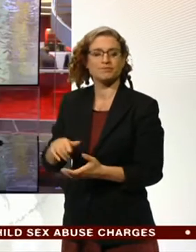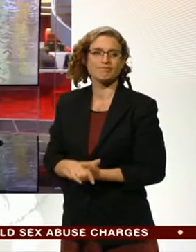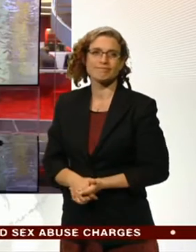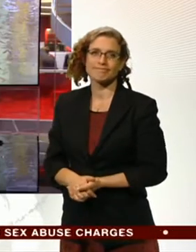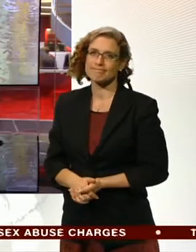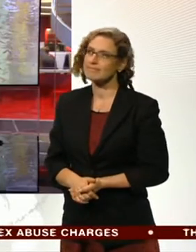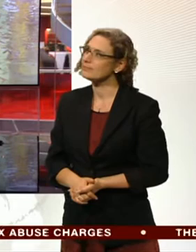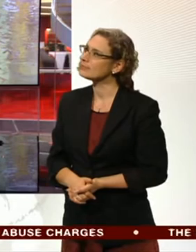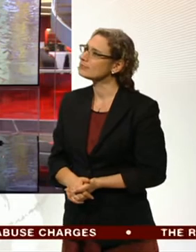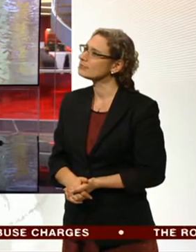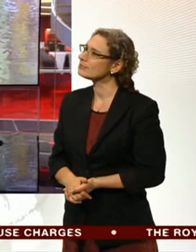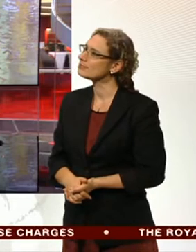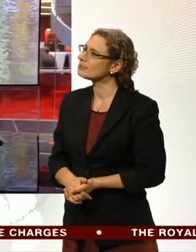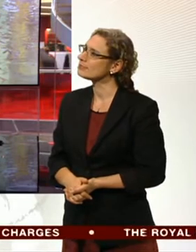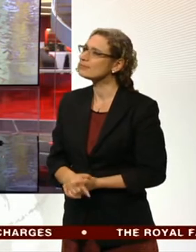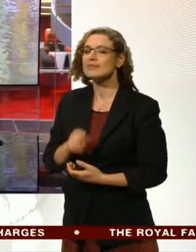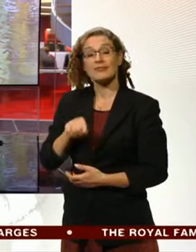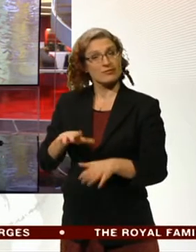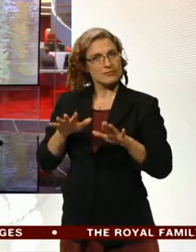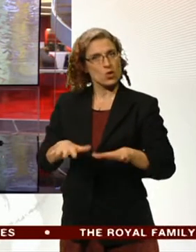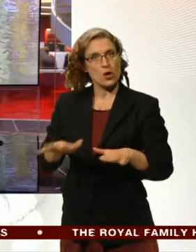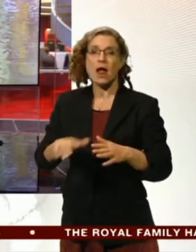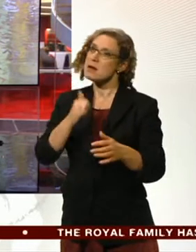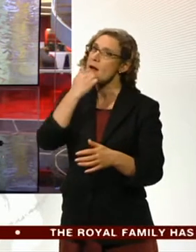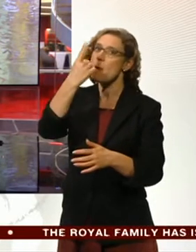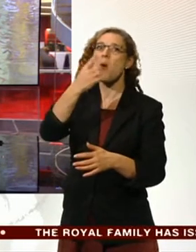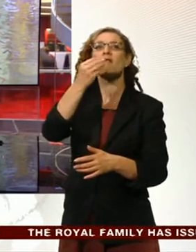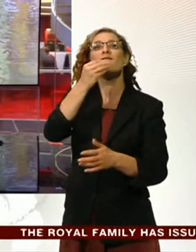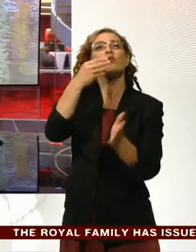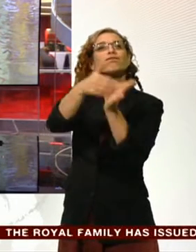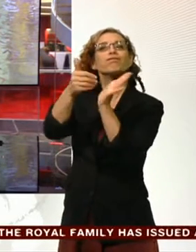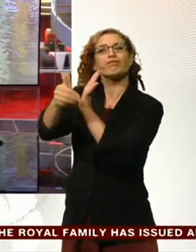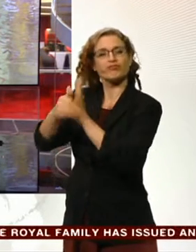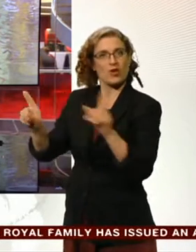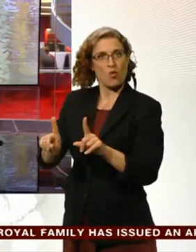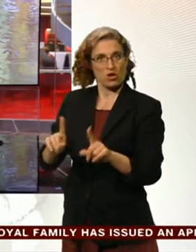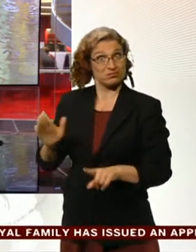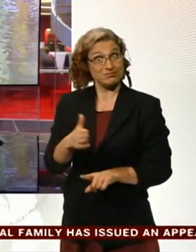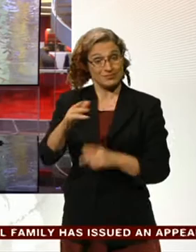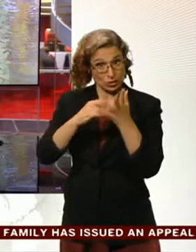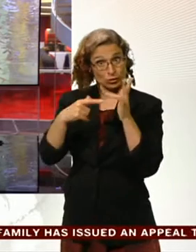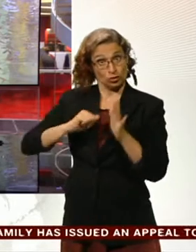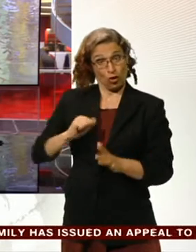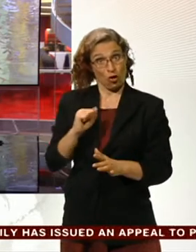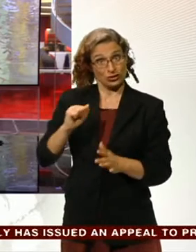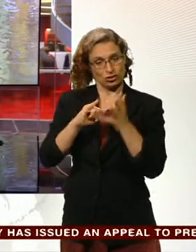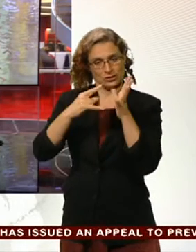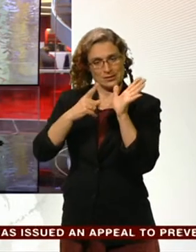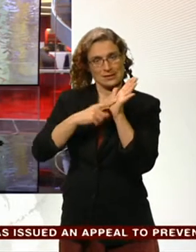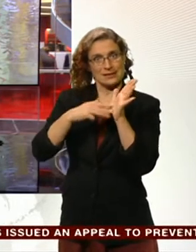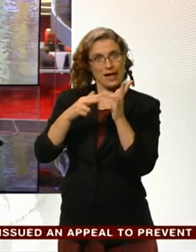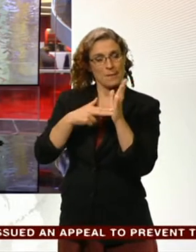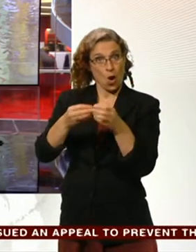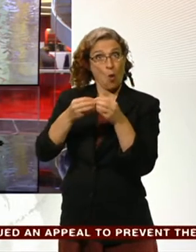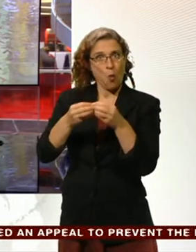It's the UK's number one food export, and it's under threat. Scottish salmon is worth about half a billion pounds to the economy, but it's just as